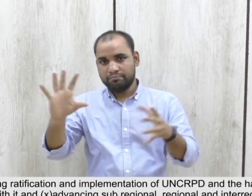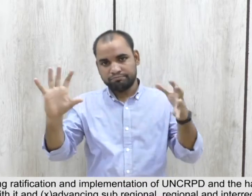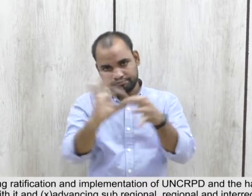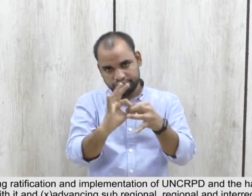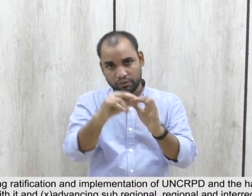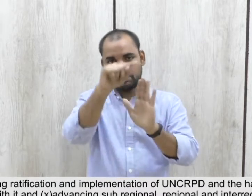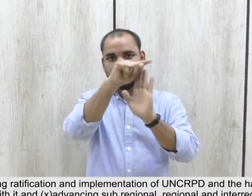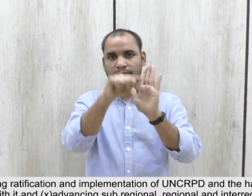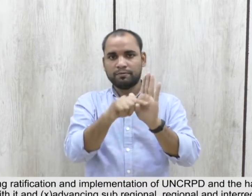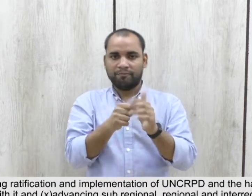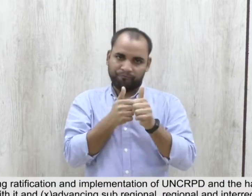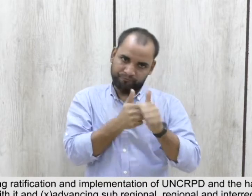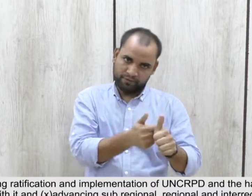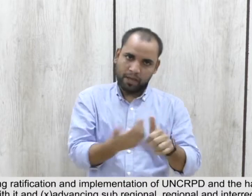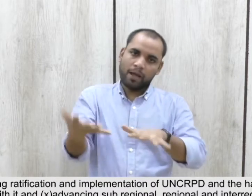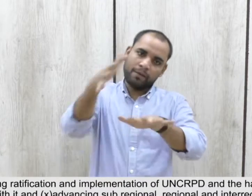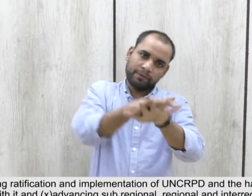harmonizing national legislation with it